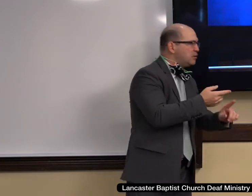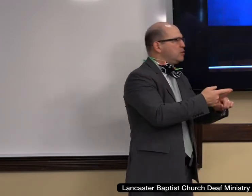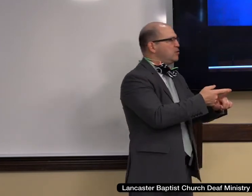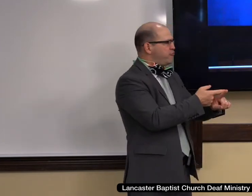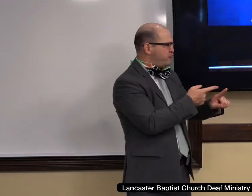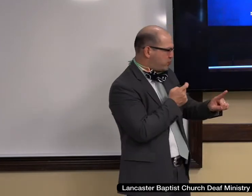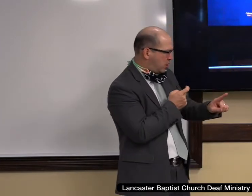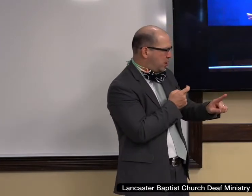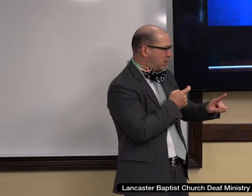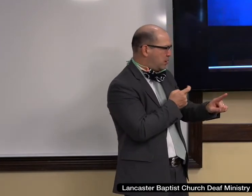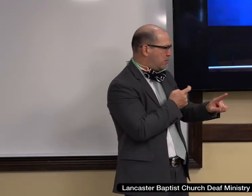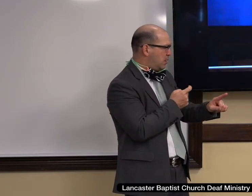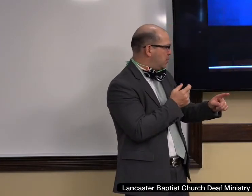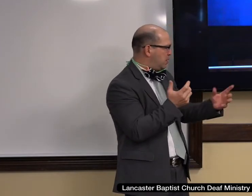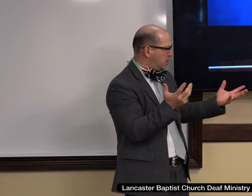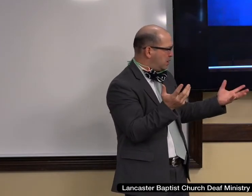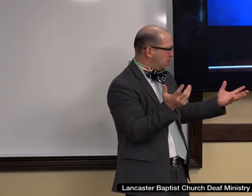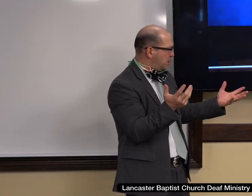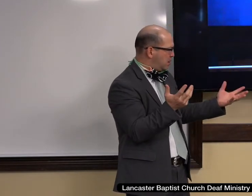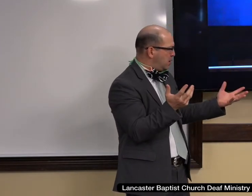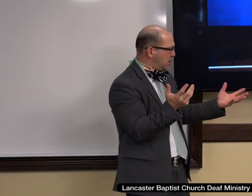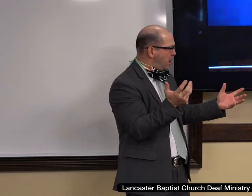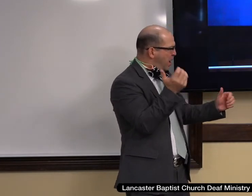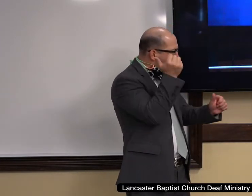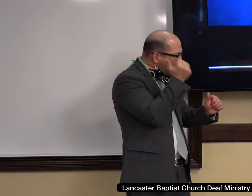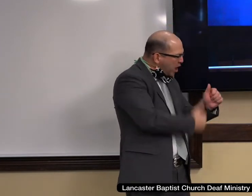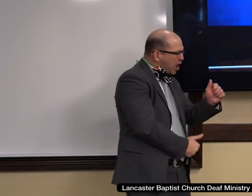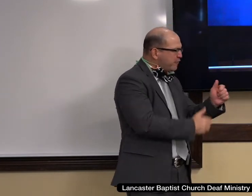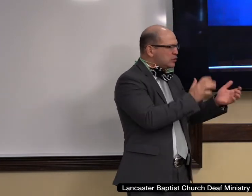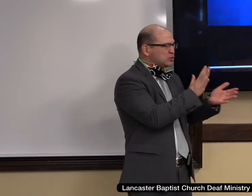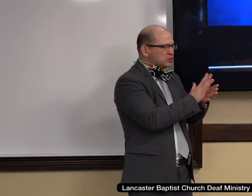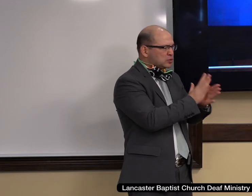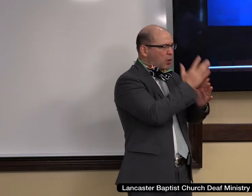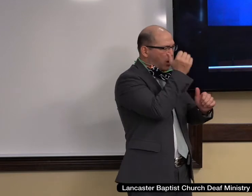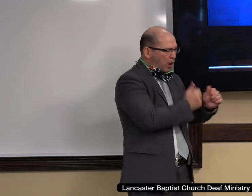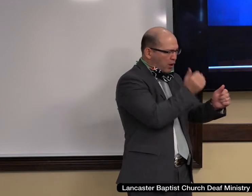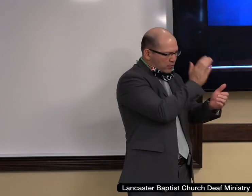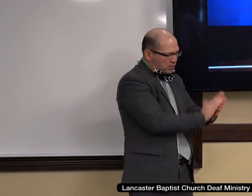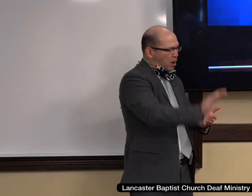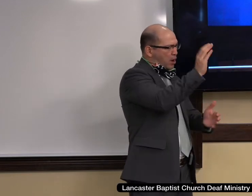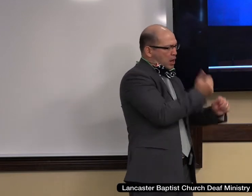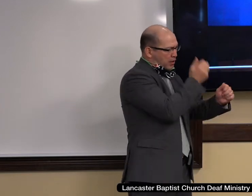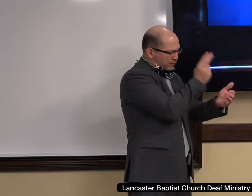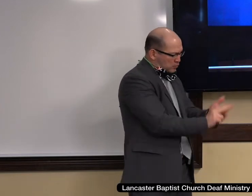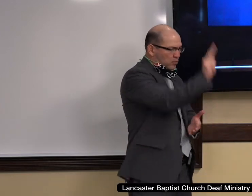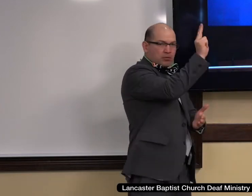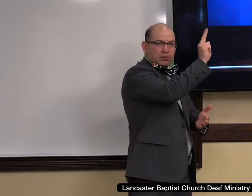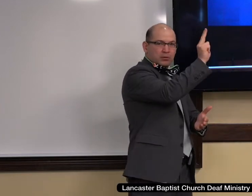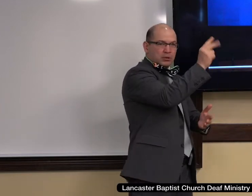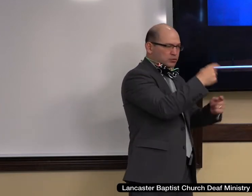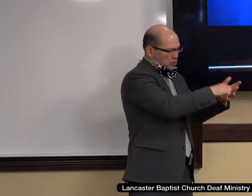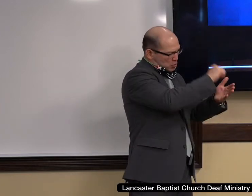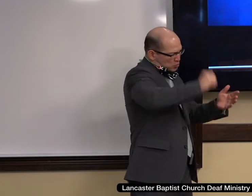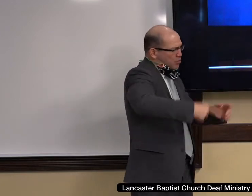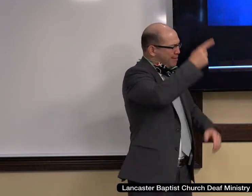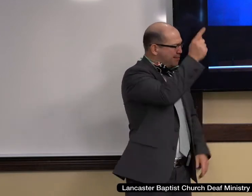every academic, uh, institution. And because of that, the more that relativism is emphasized,